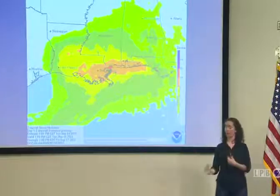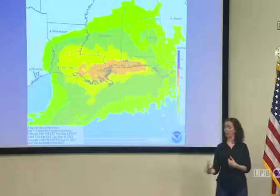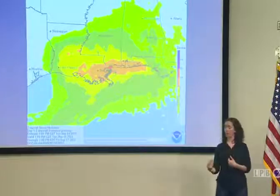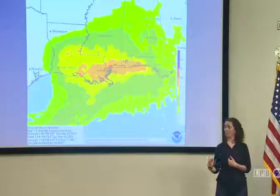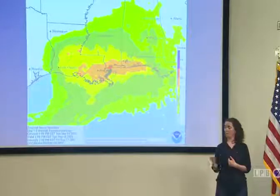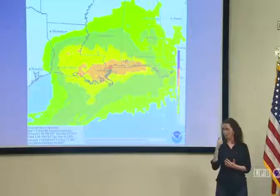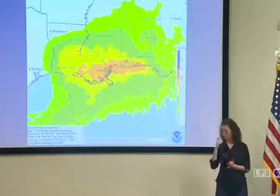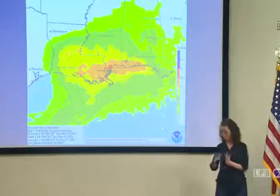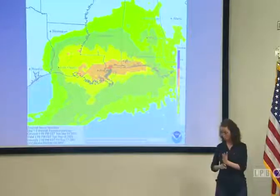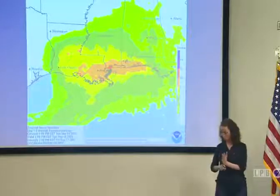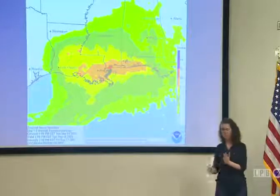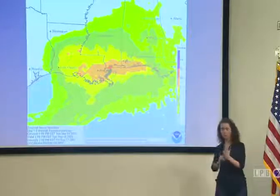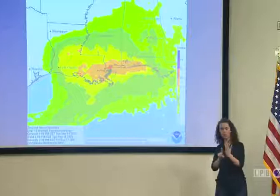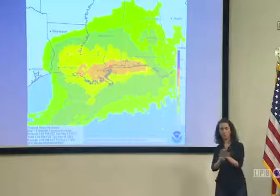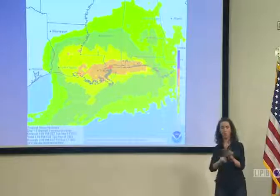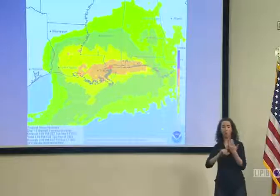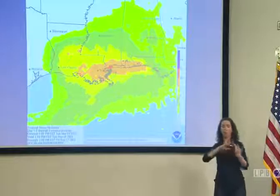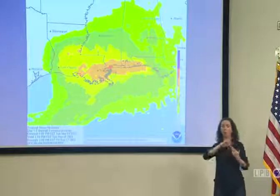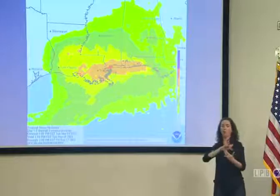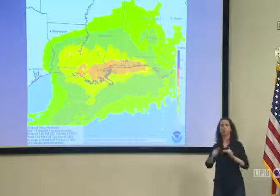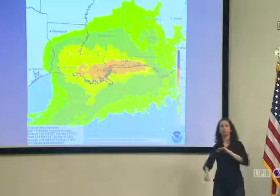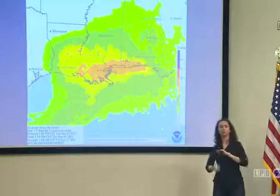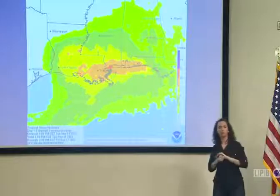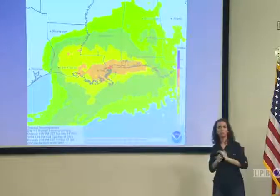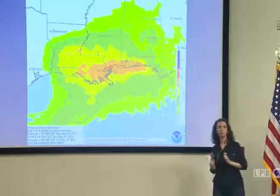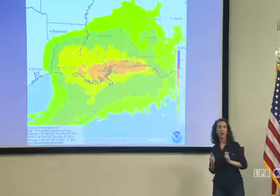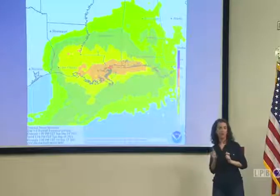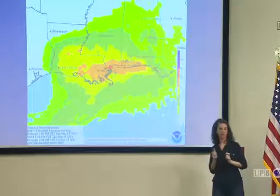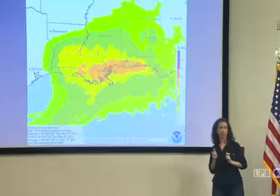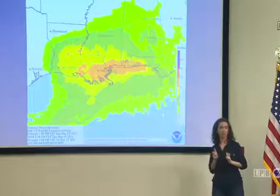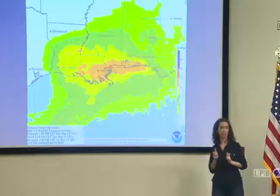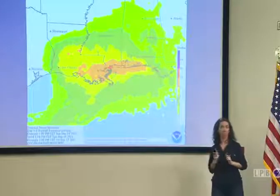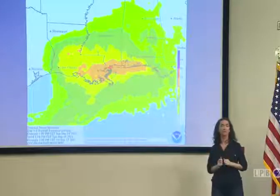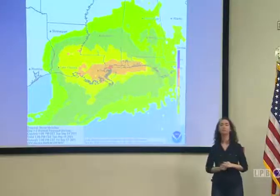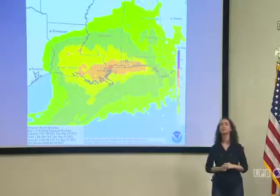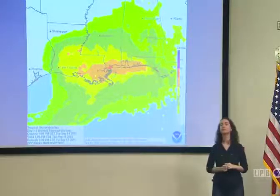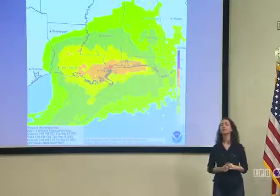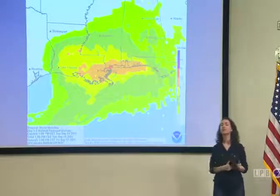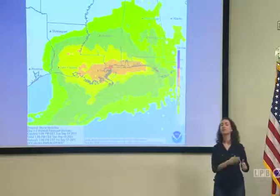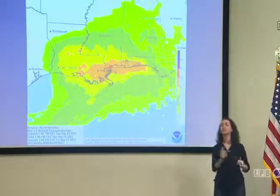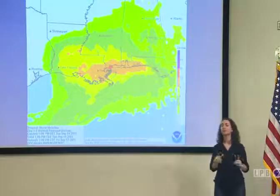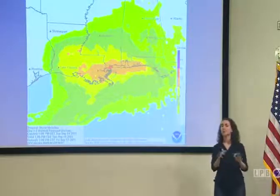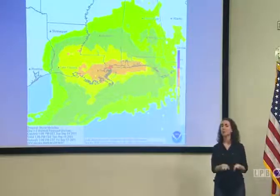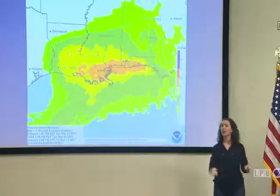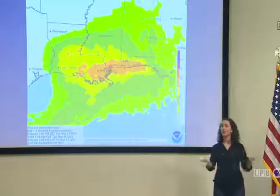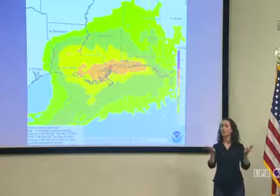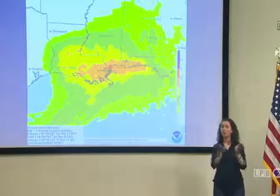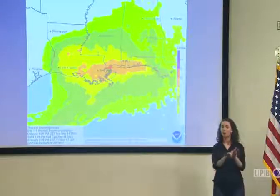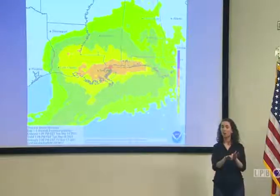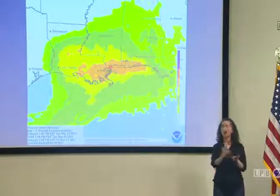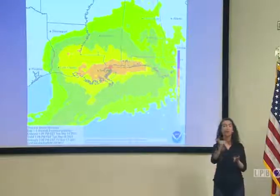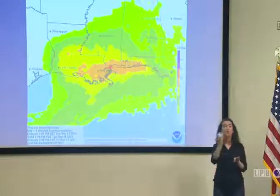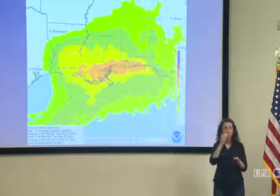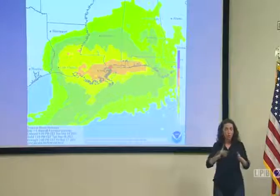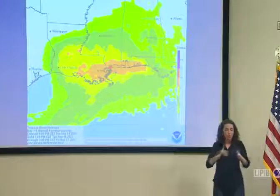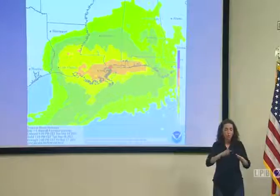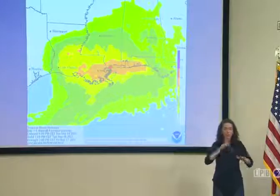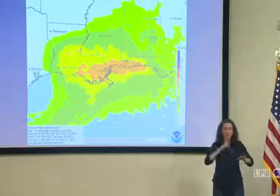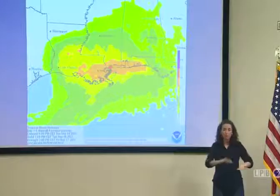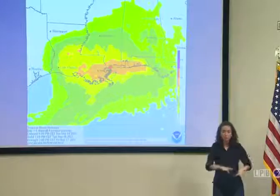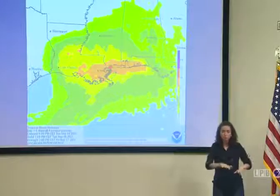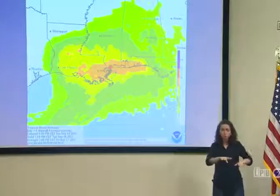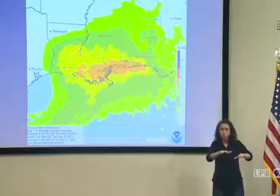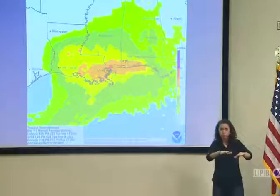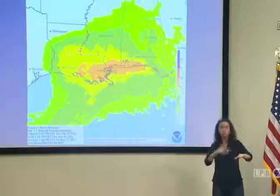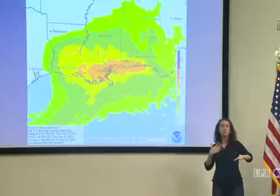warnings that may go out over that system. It's also very important that individuals not drive on flooded roadways.